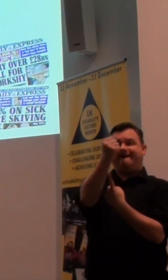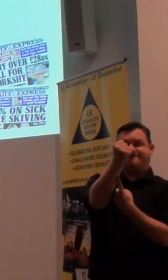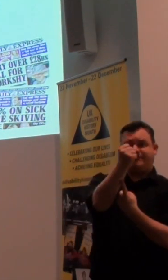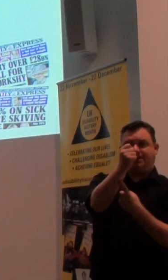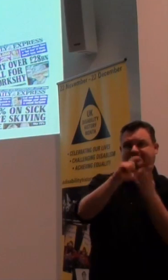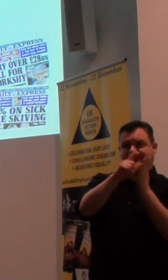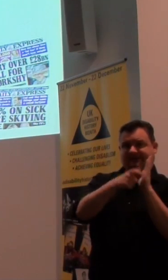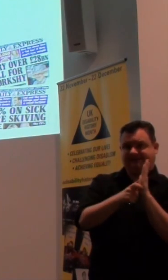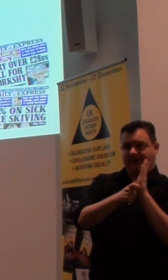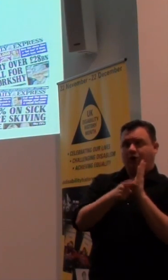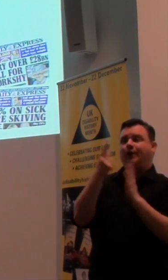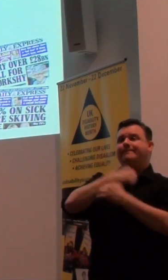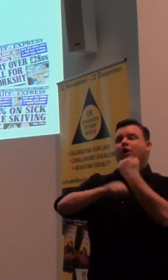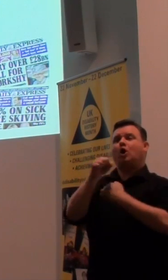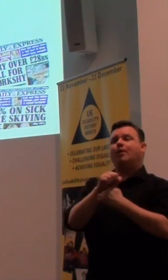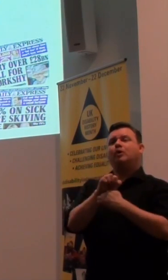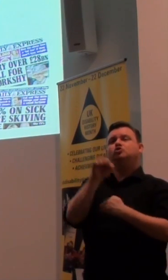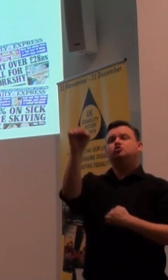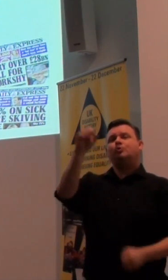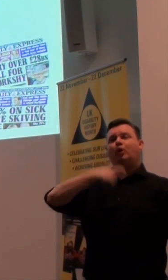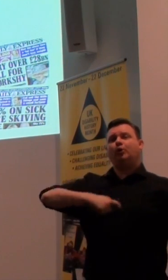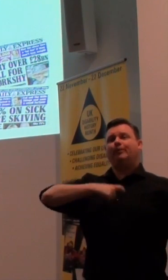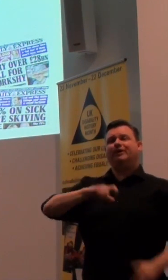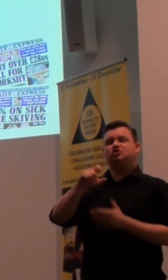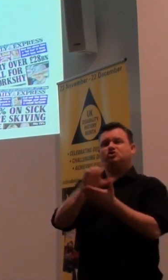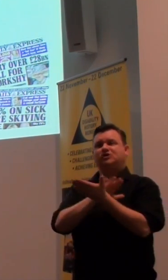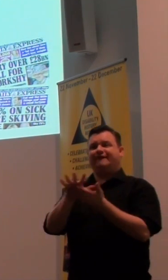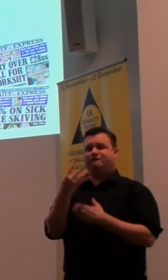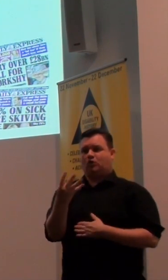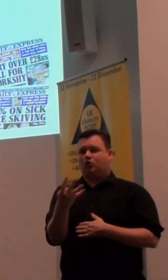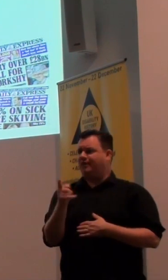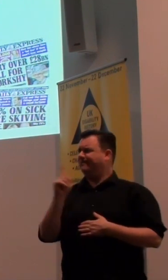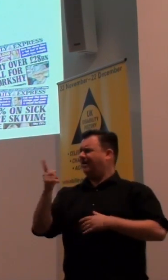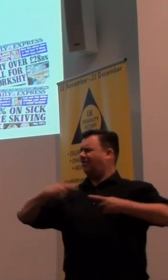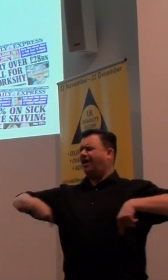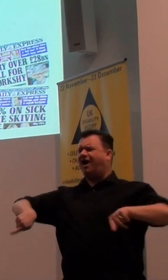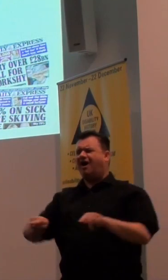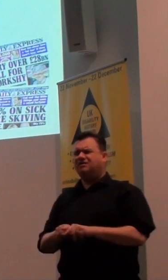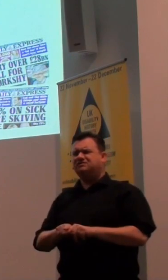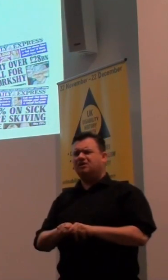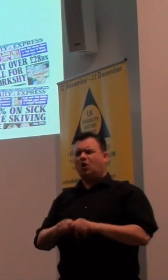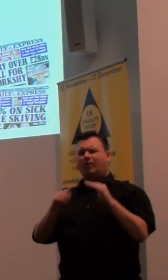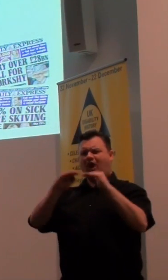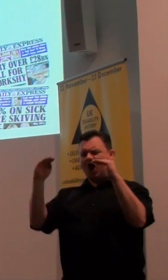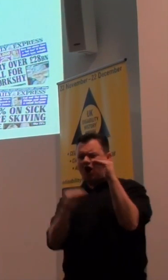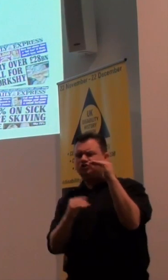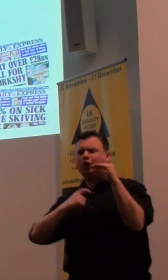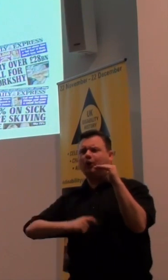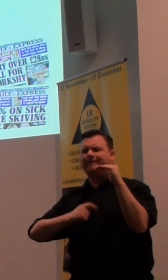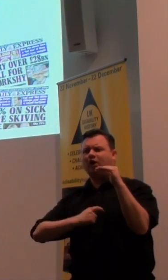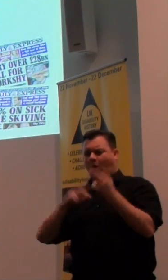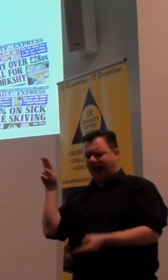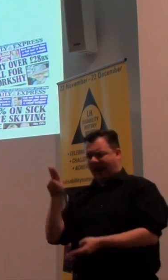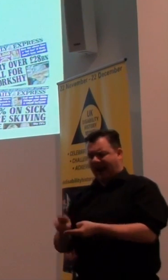you become a superhuman on Channel 4. But what about the rest of us? Are we underhumans, or lesser